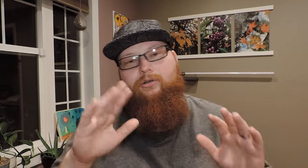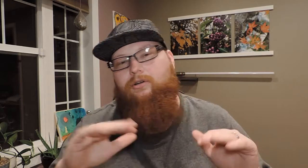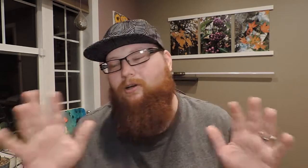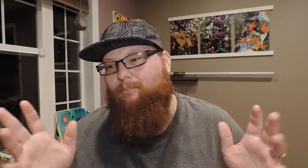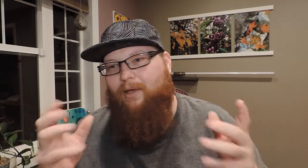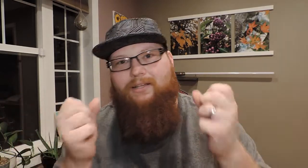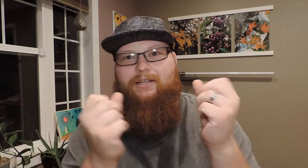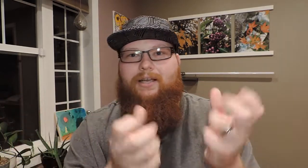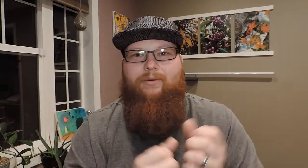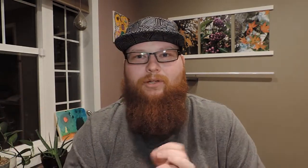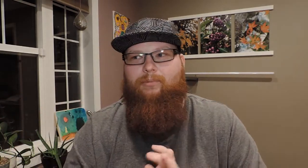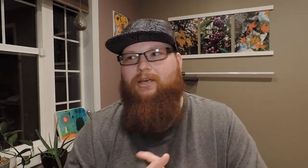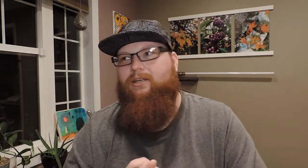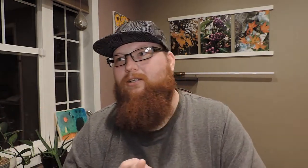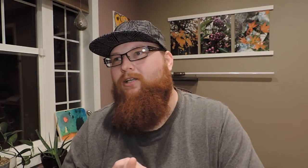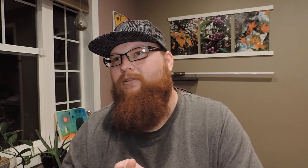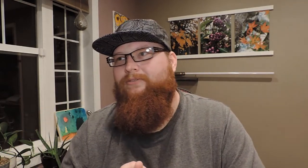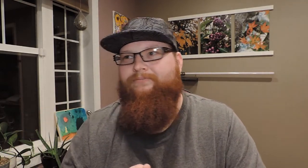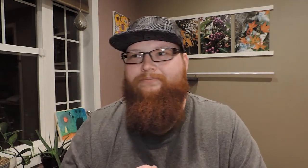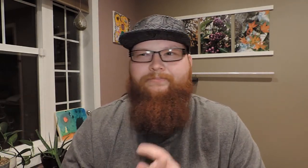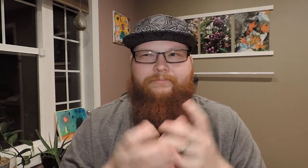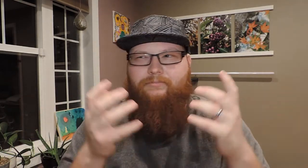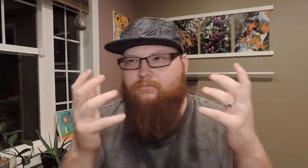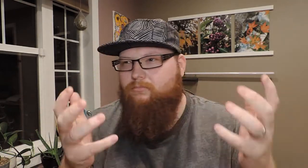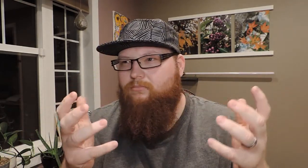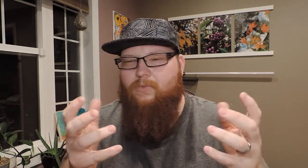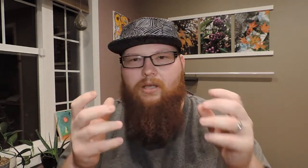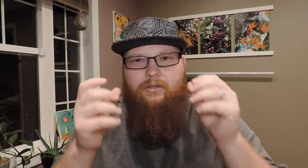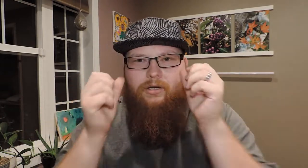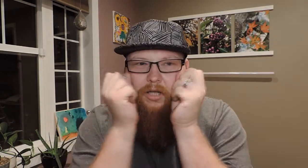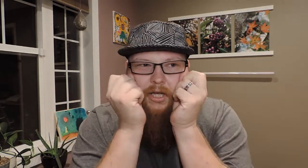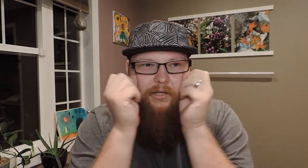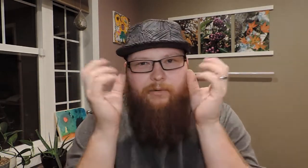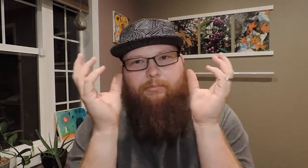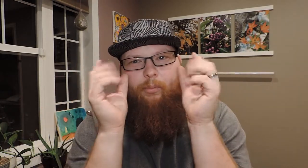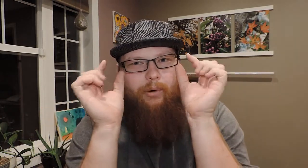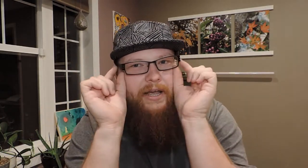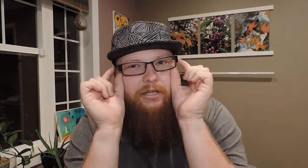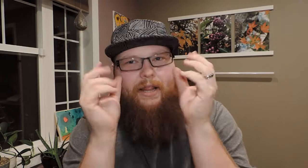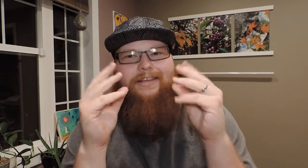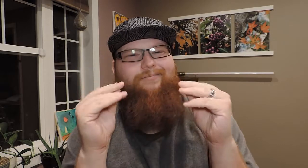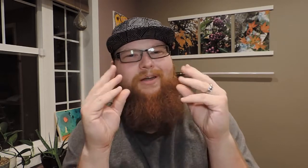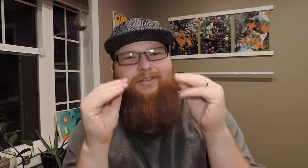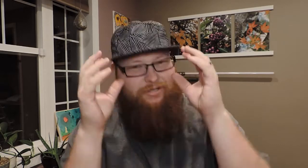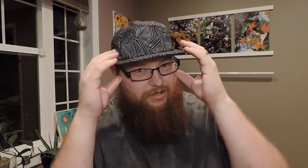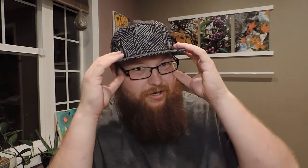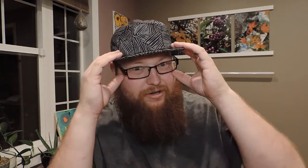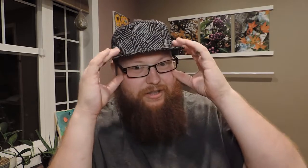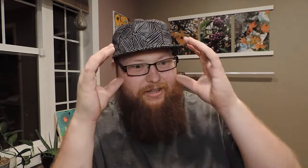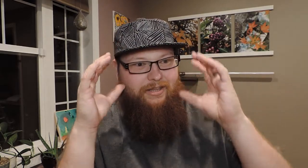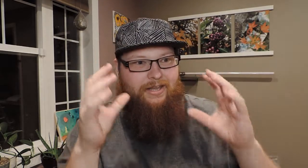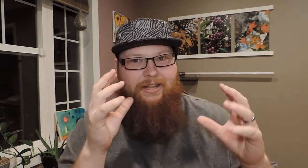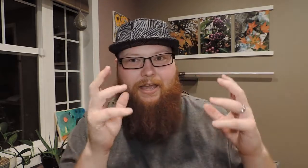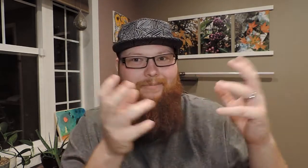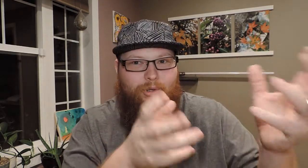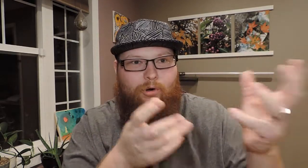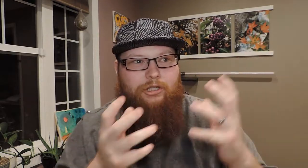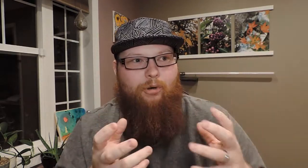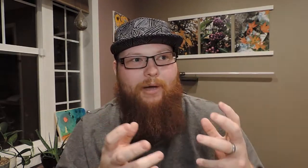Children are the best to sign with, because they're like, their brains are like sponges, you know, and they absorb so